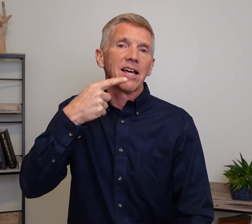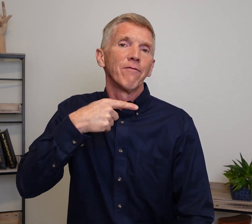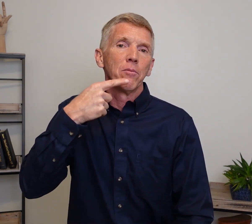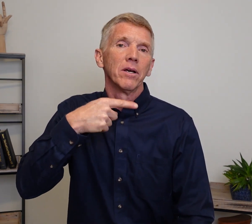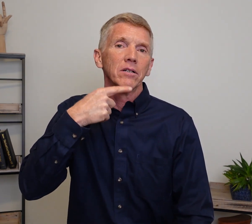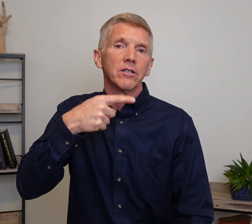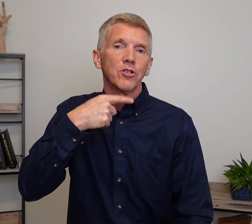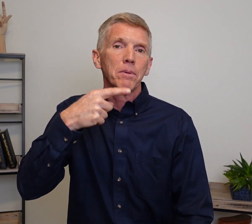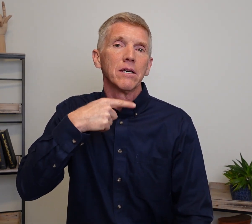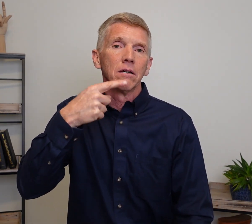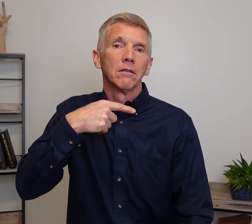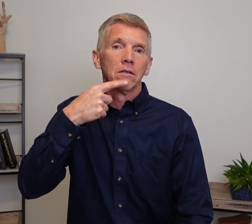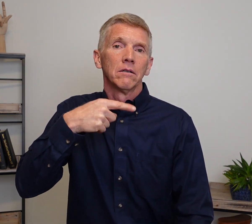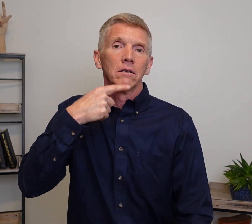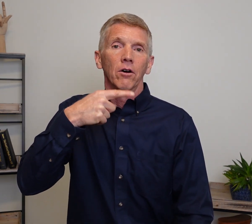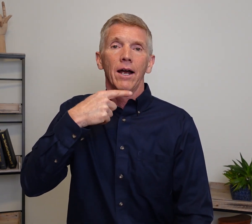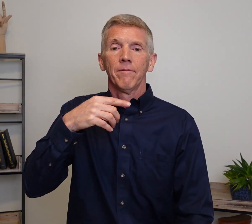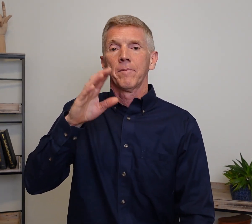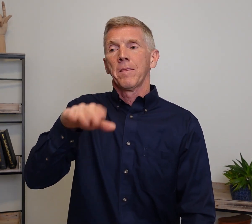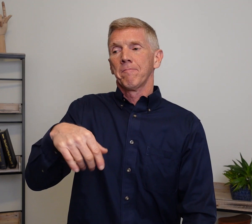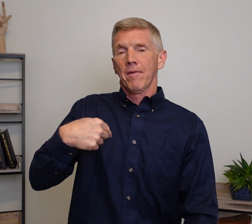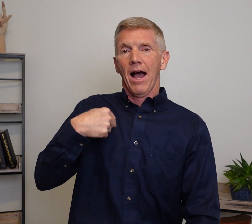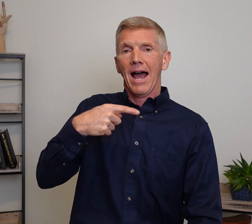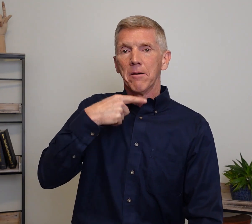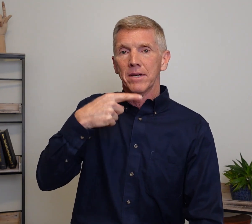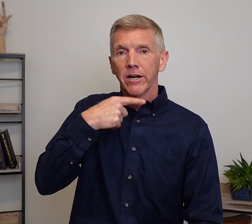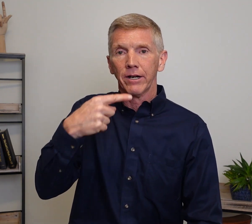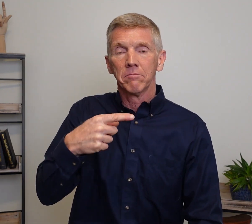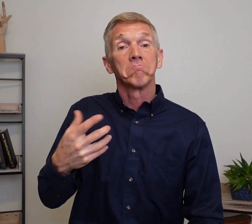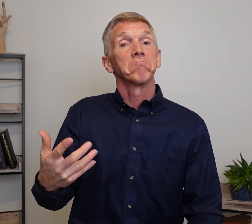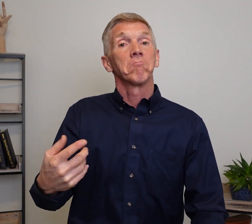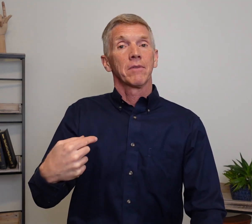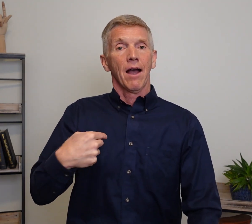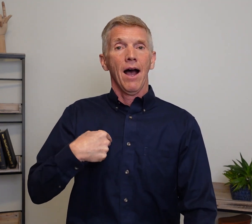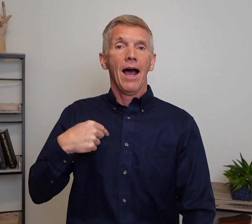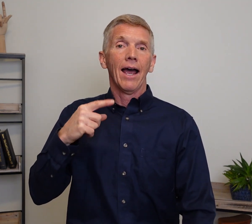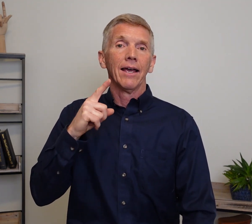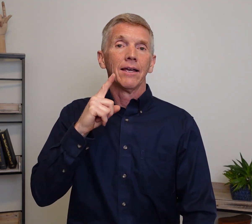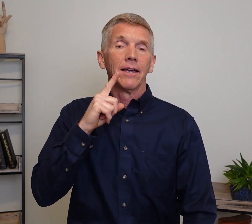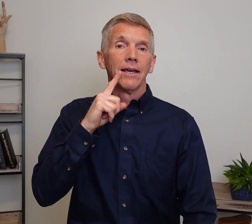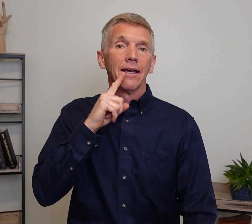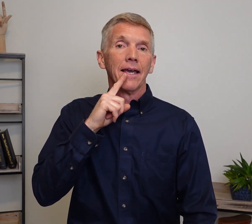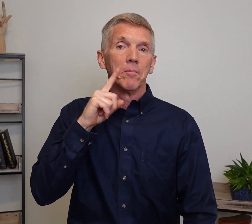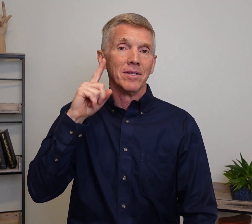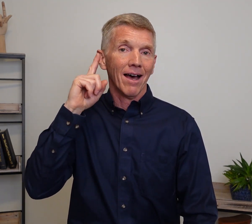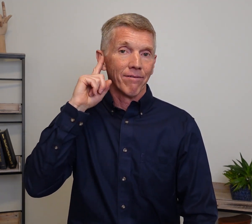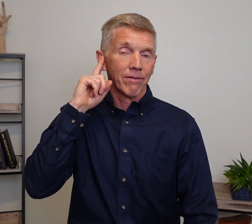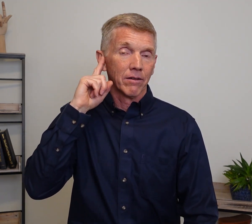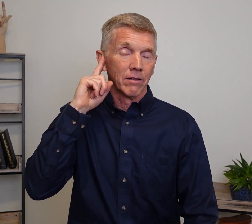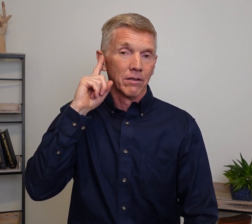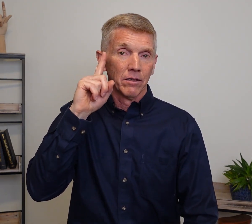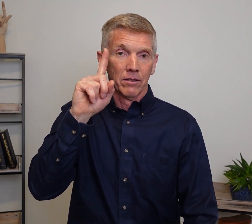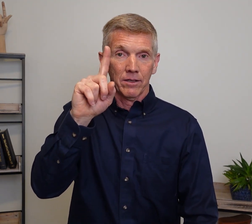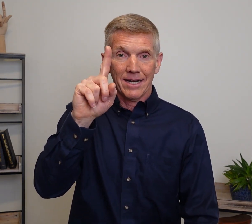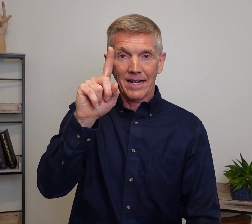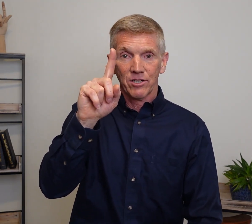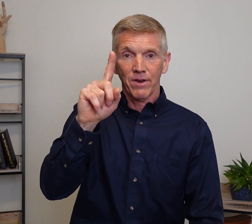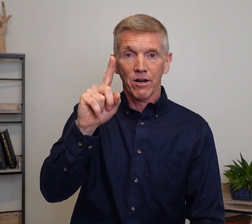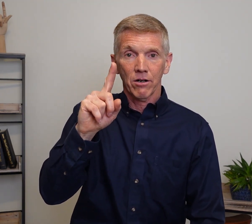a sign for the ability to speak. All right. I am hearing. I am deaf. Index finger.